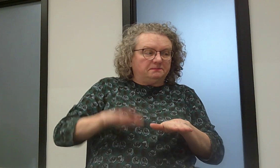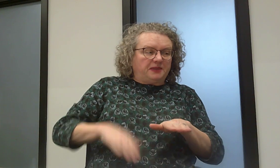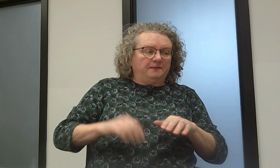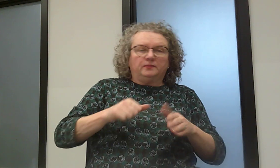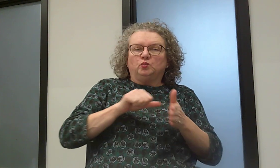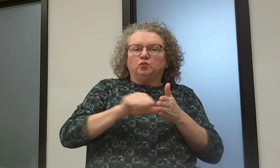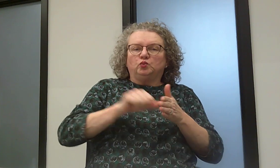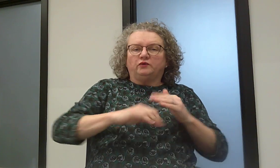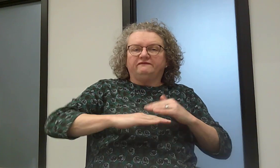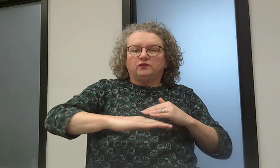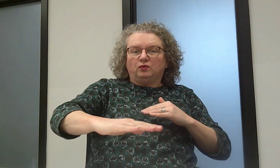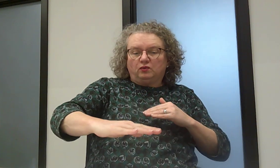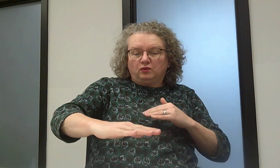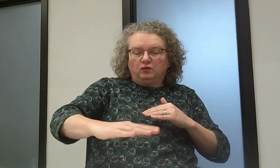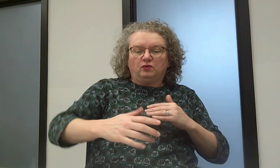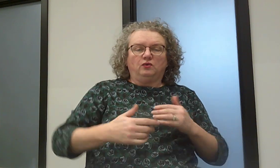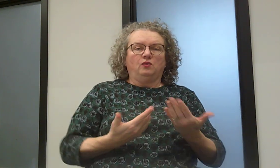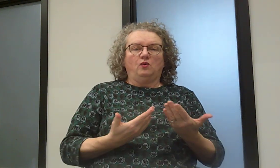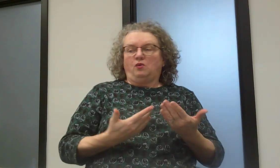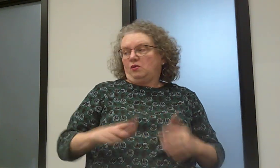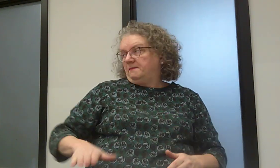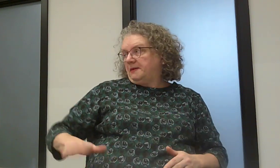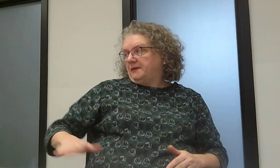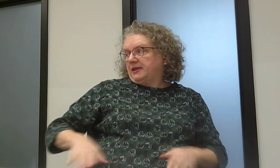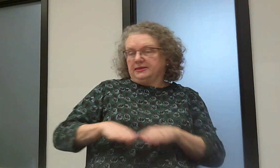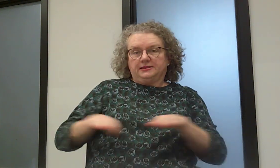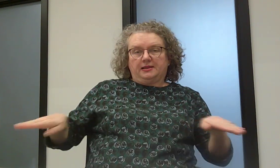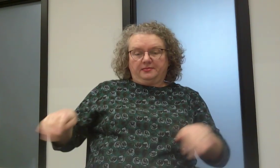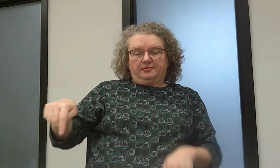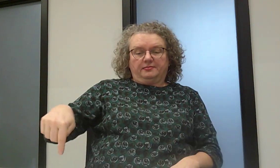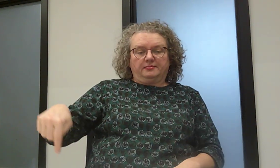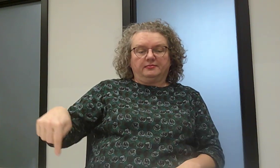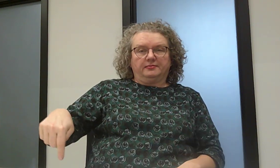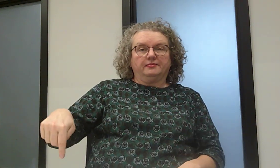stamping on a wooden floor or tapping a table